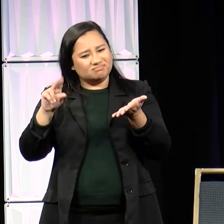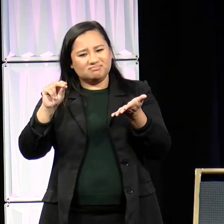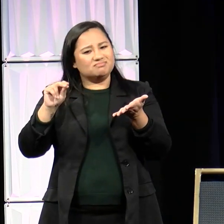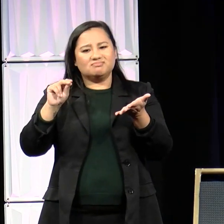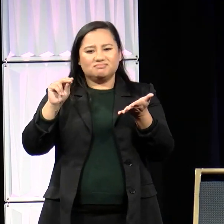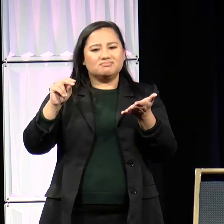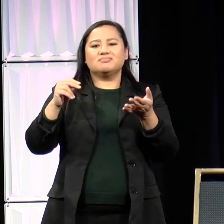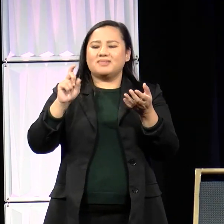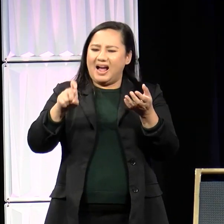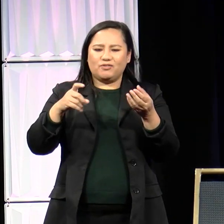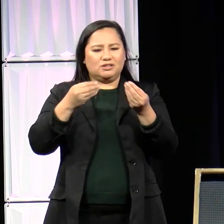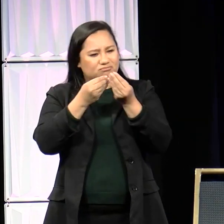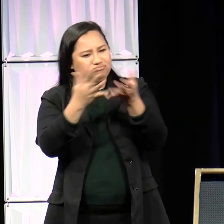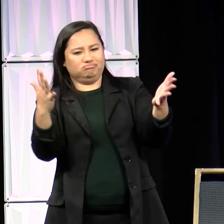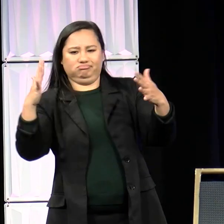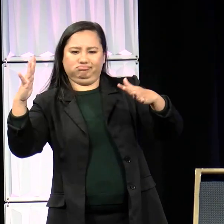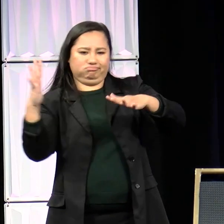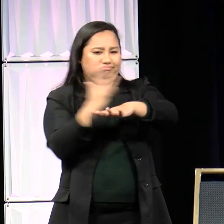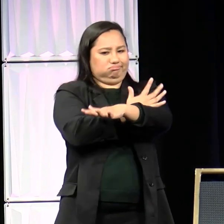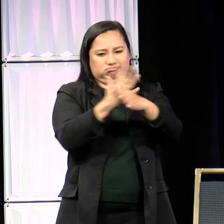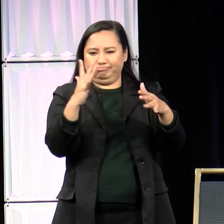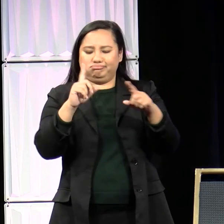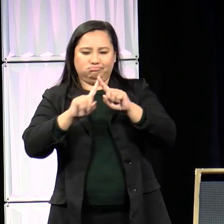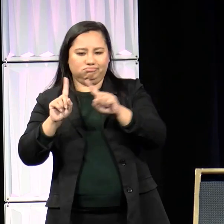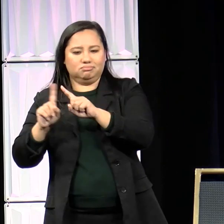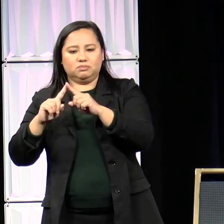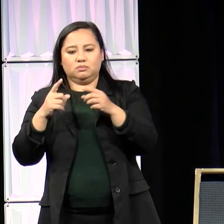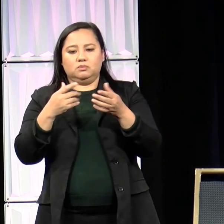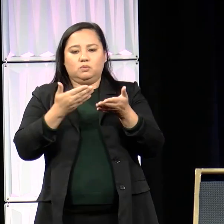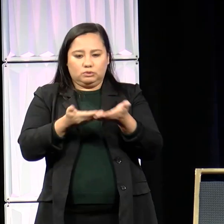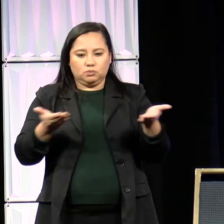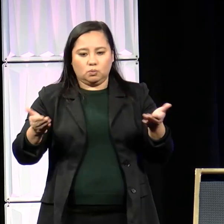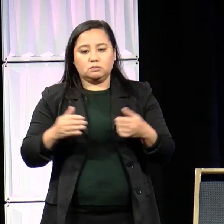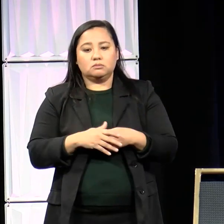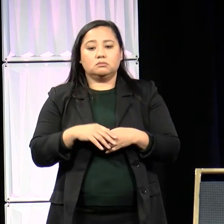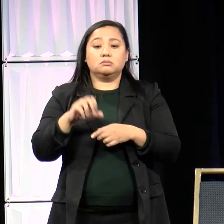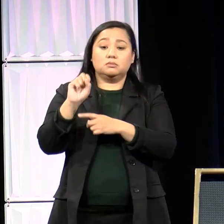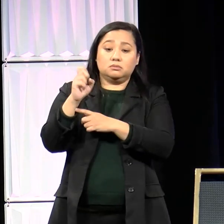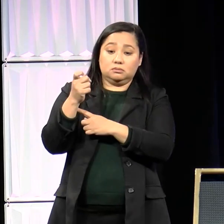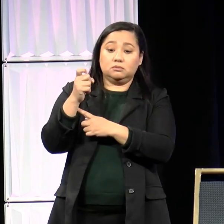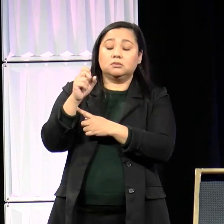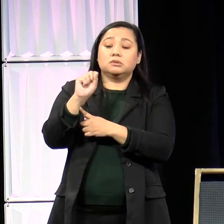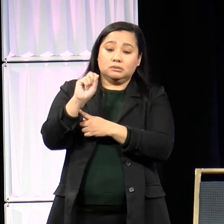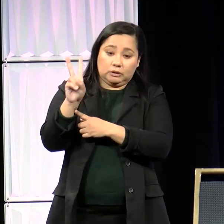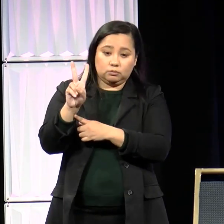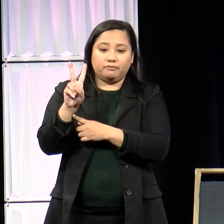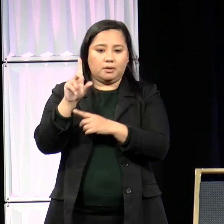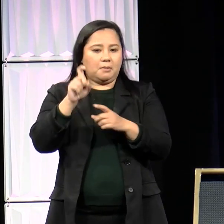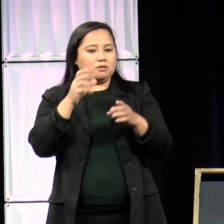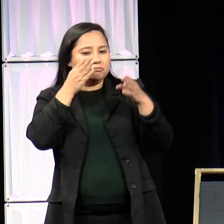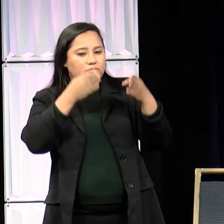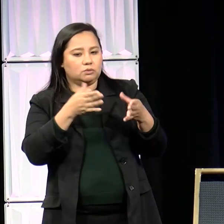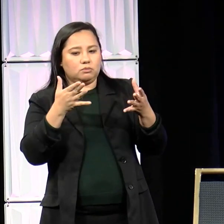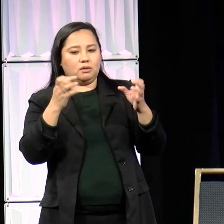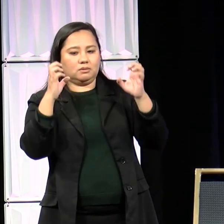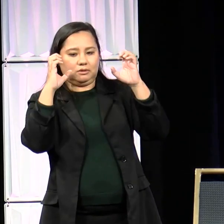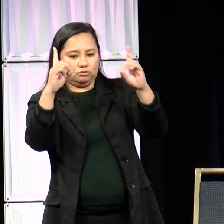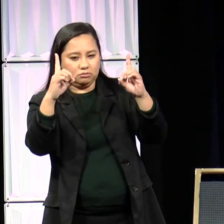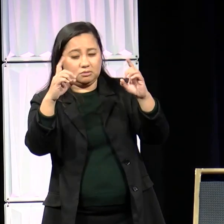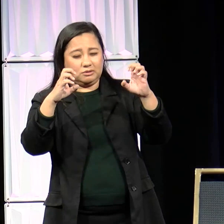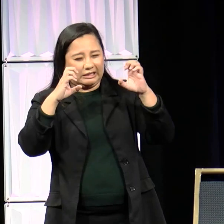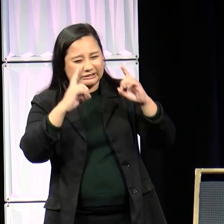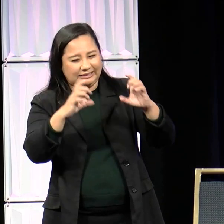Three, sexual violence prevention work has to center education. Education is the fundamental pathway to